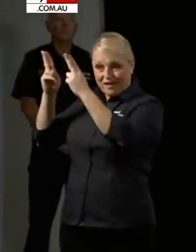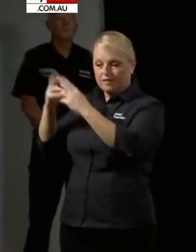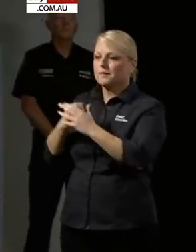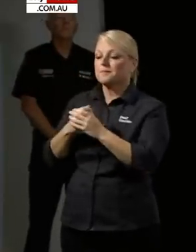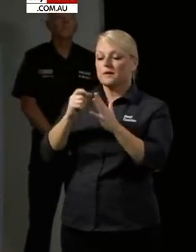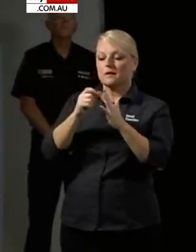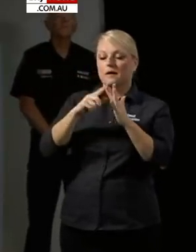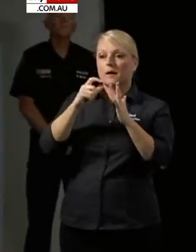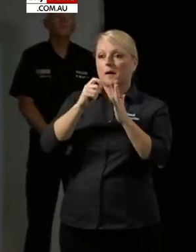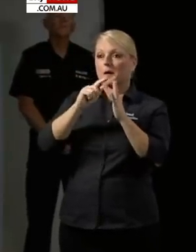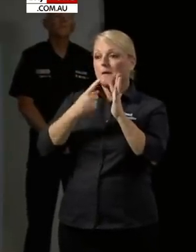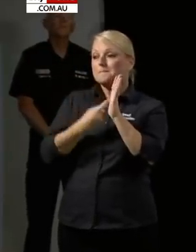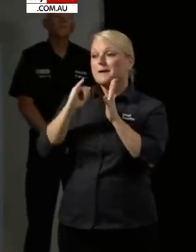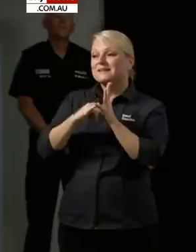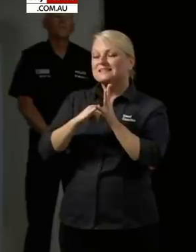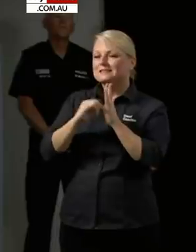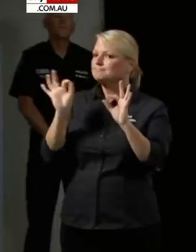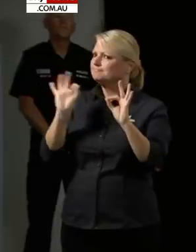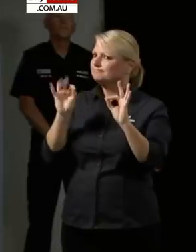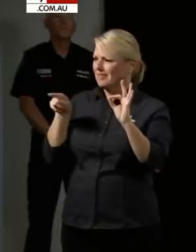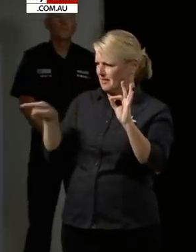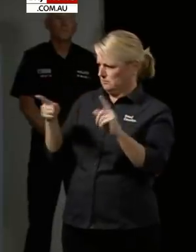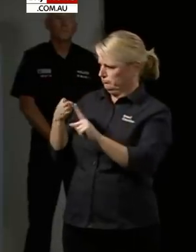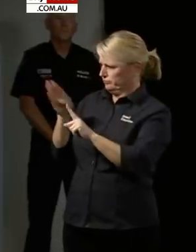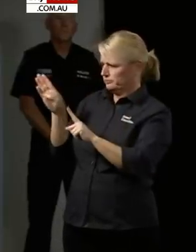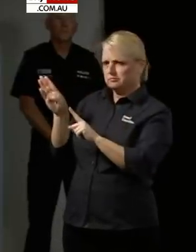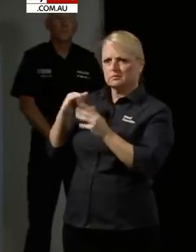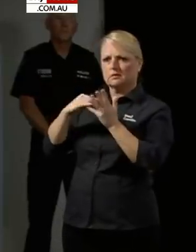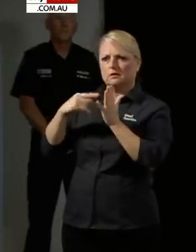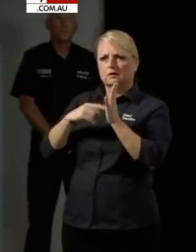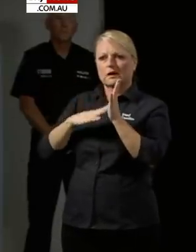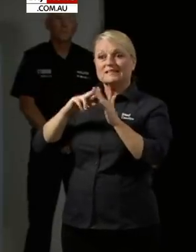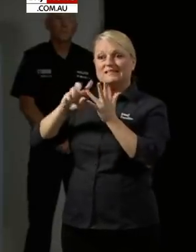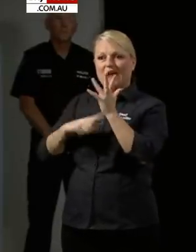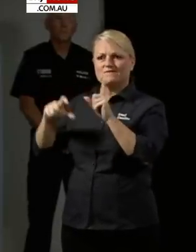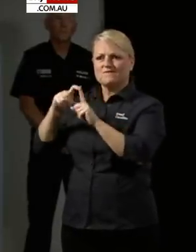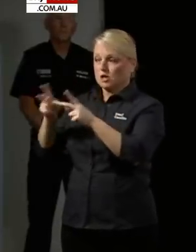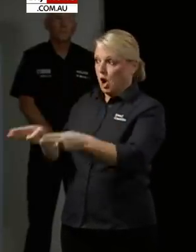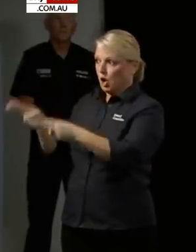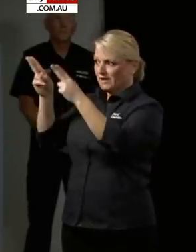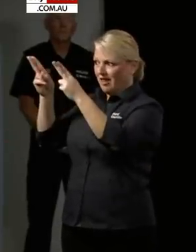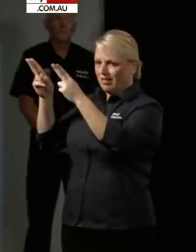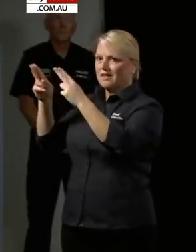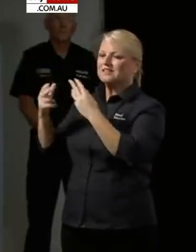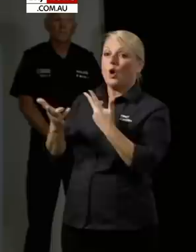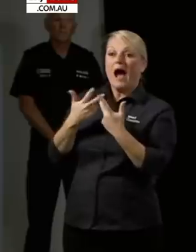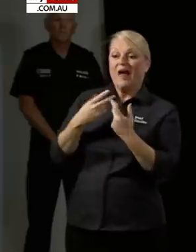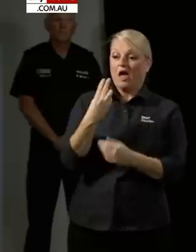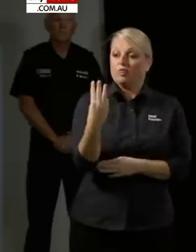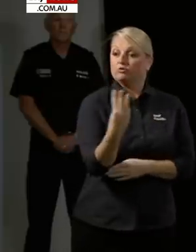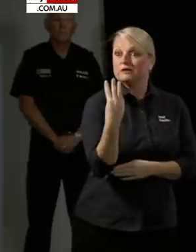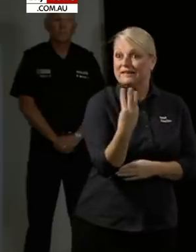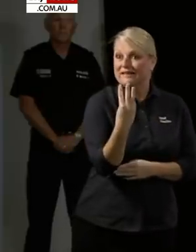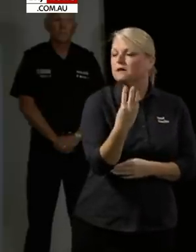three cases have been. It was at the Stamford and in fact this person wasn't a security guard,